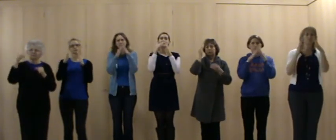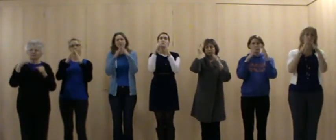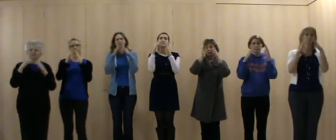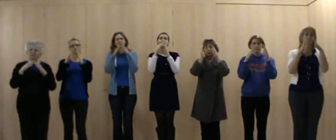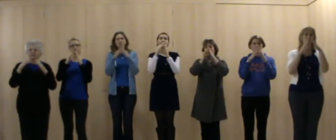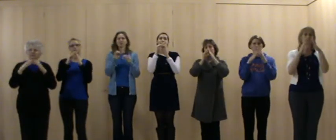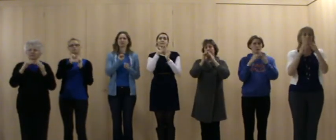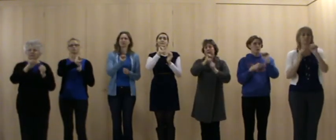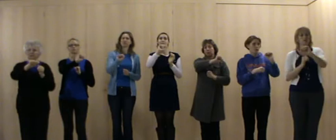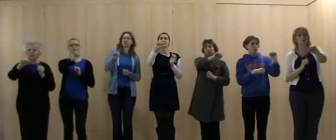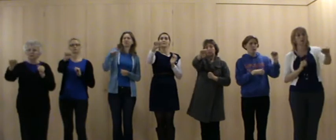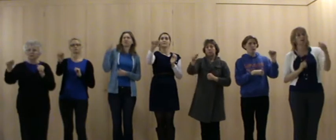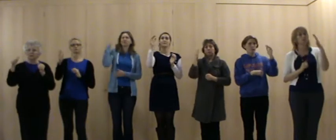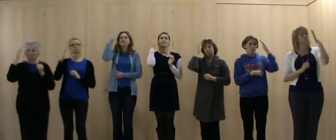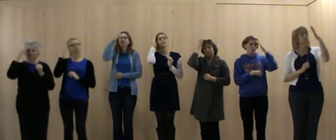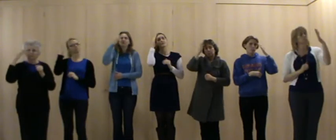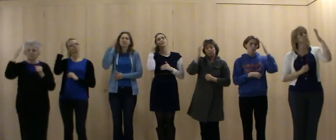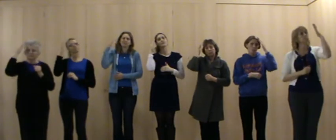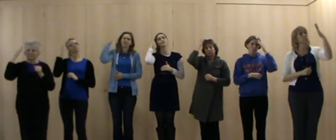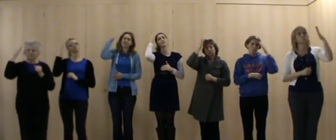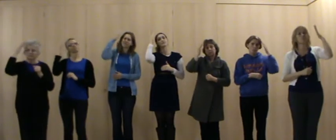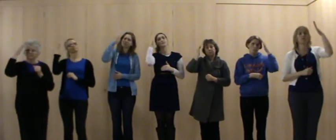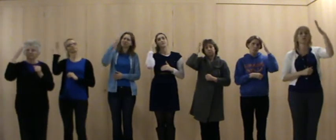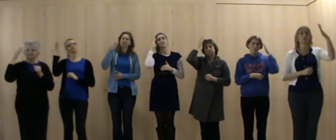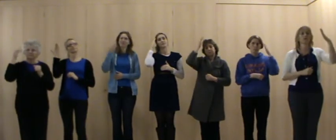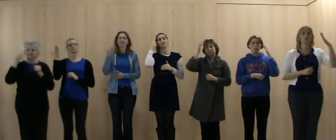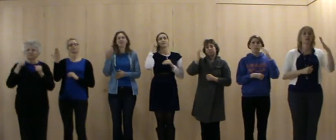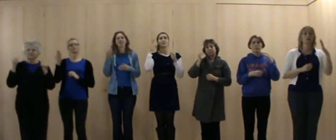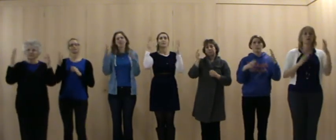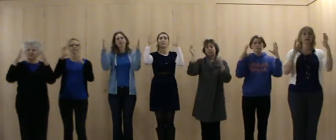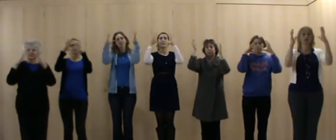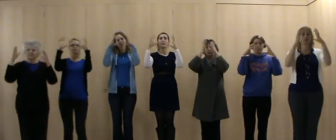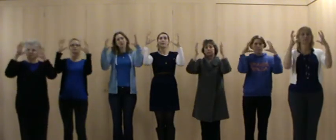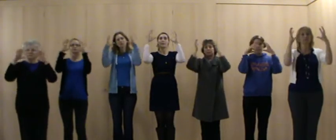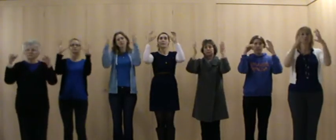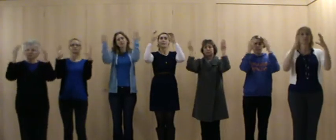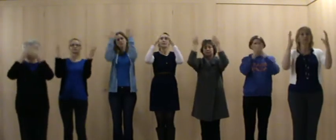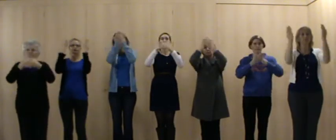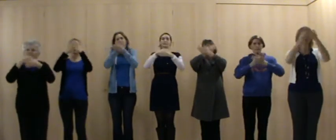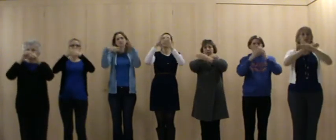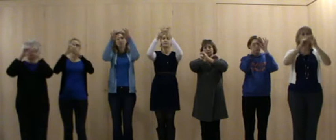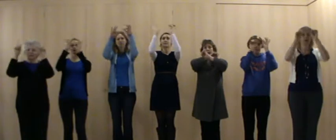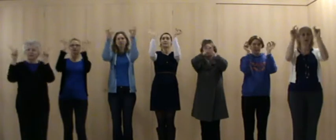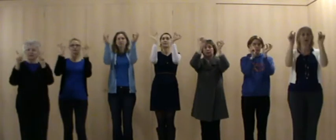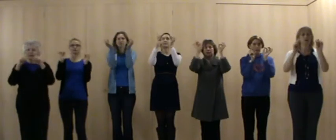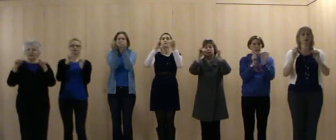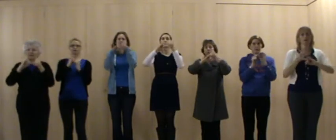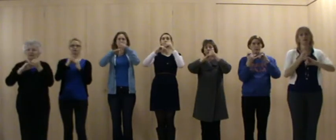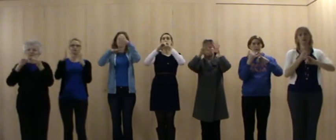of home. There's a silver lining